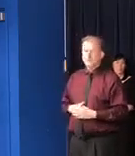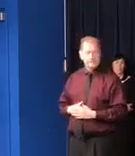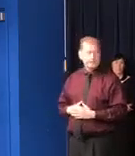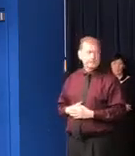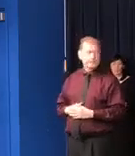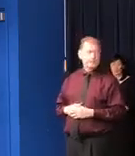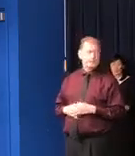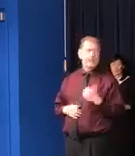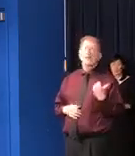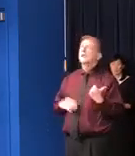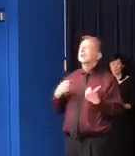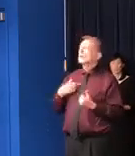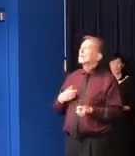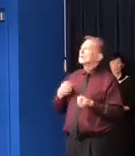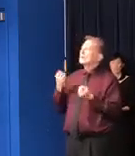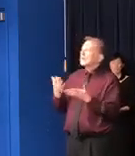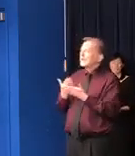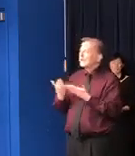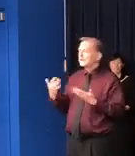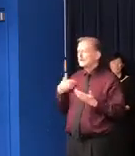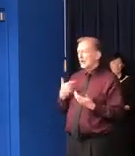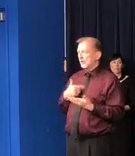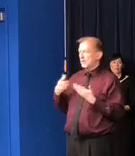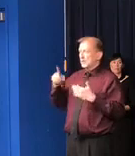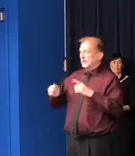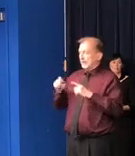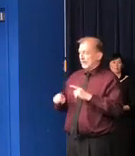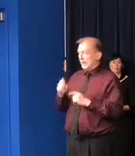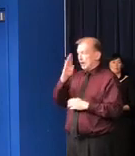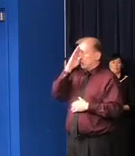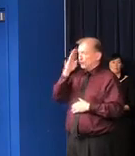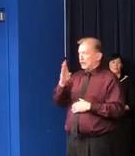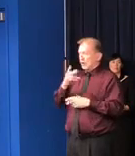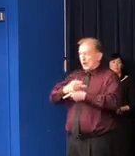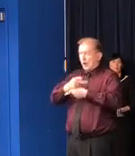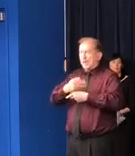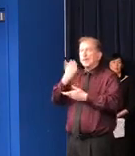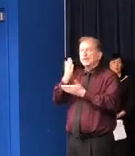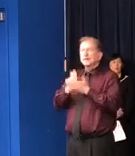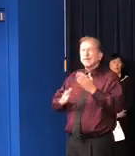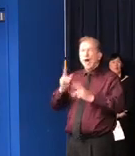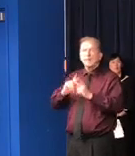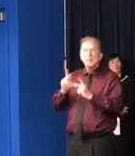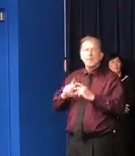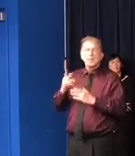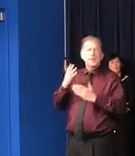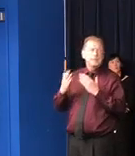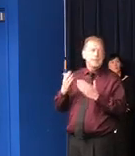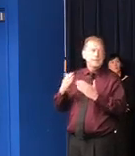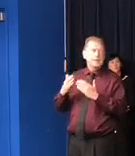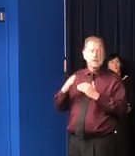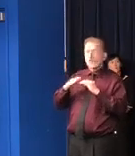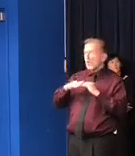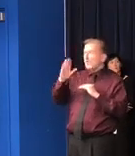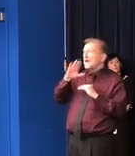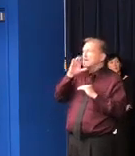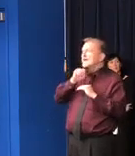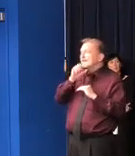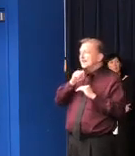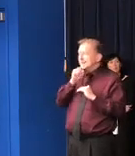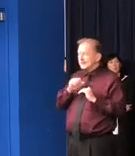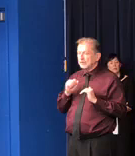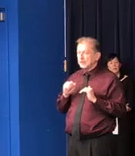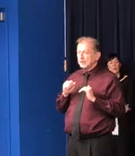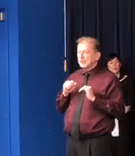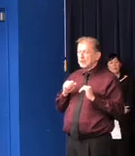tasks that can be done. Some will be direct care. We know that some people who will be coming back might be over the age that we wouldn't want them to be